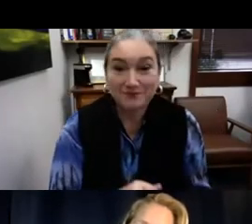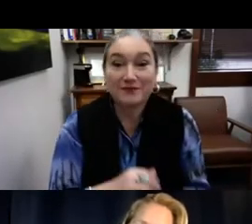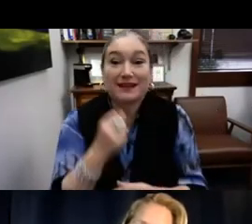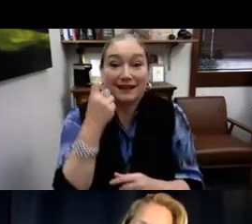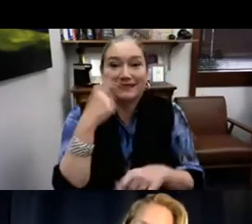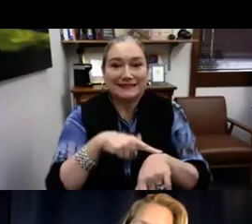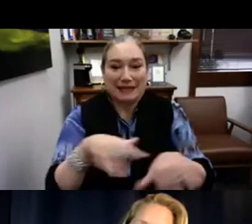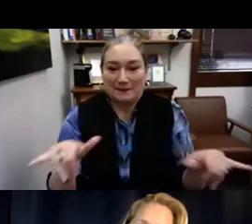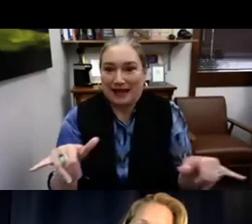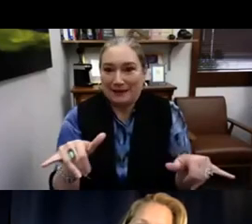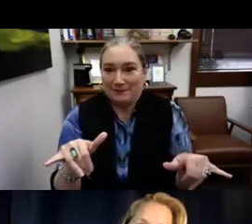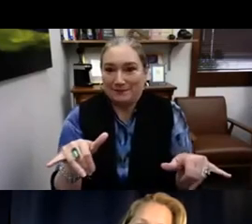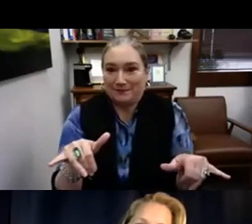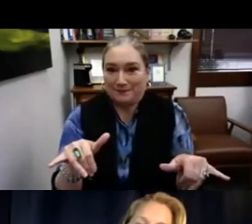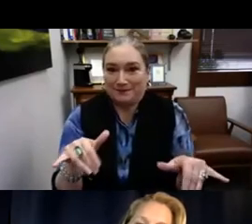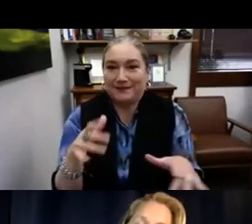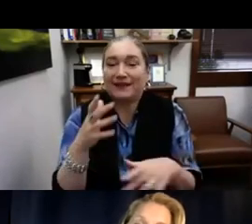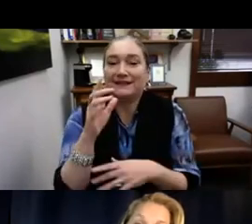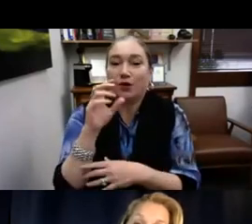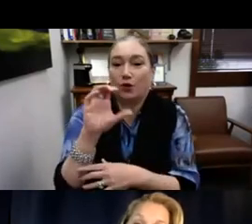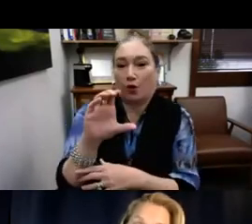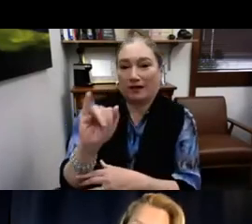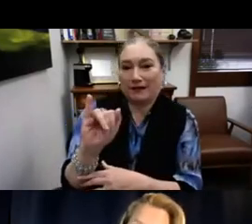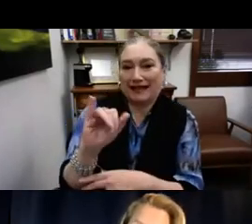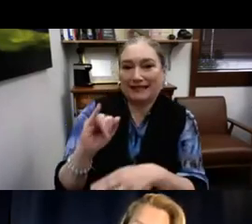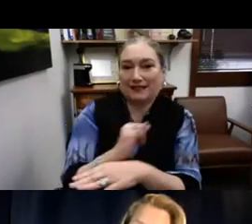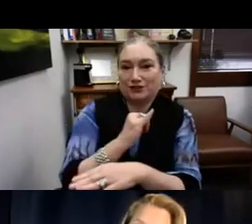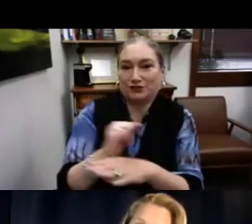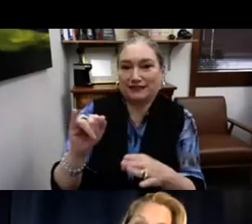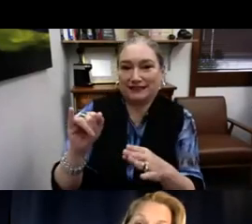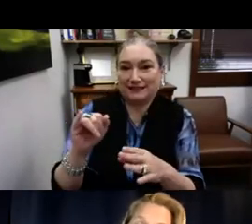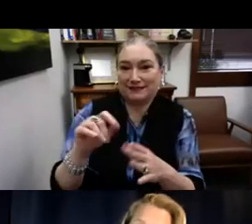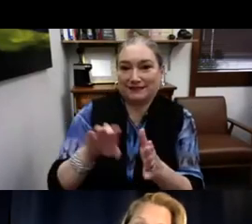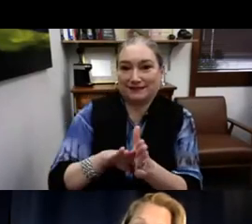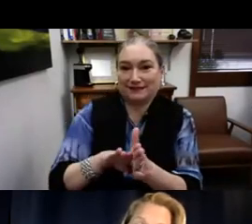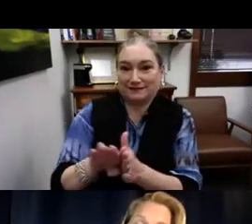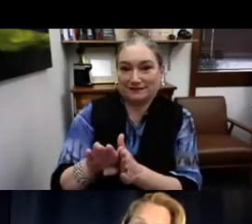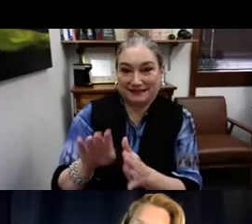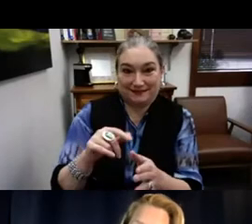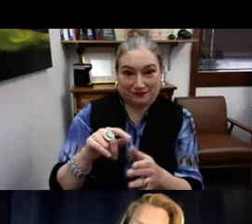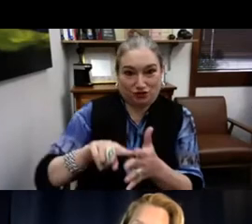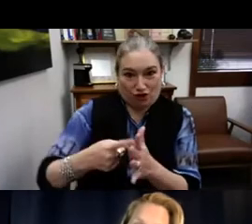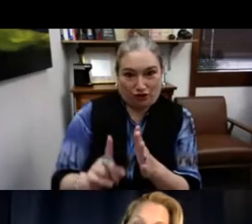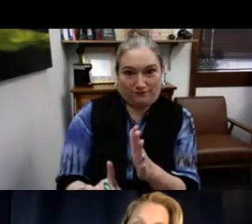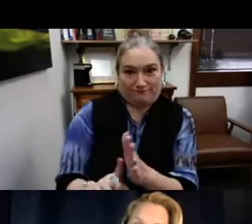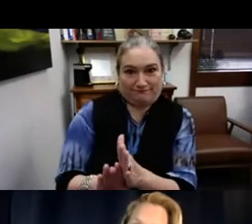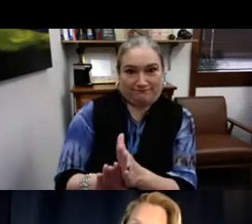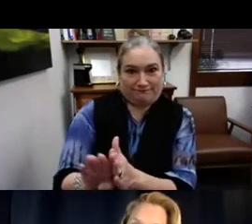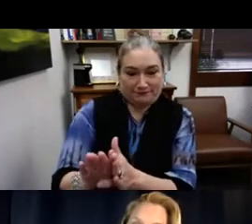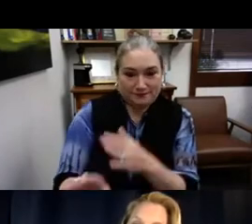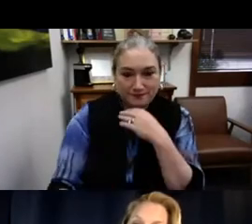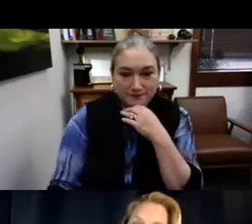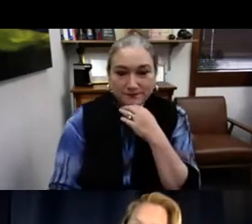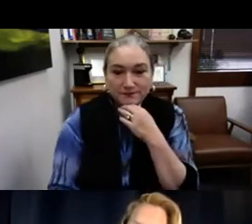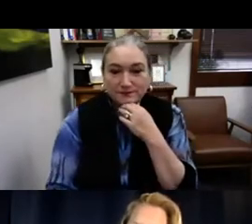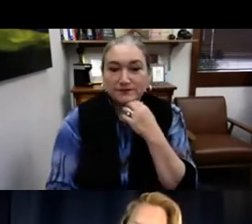call DPN. And at the same time, the cochlear implant industry started ramping